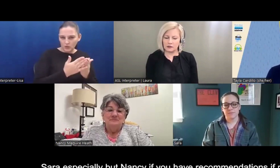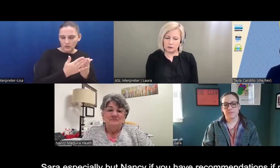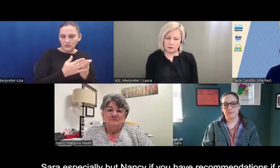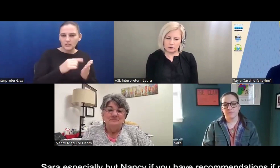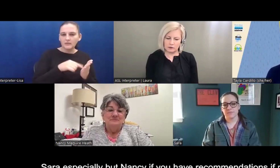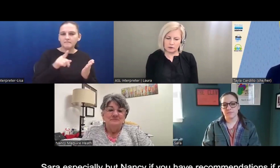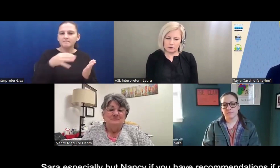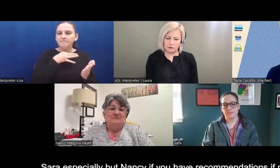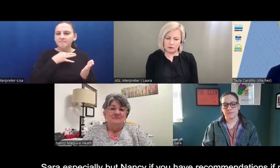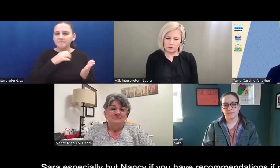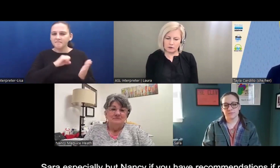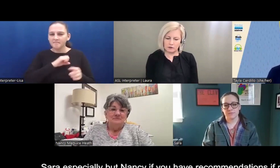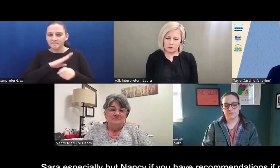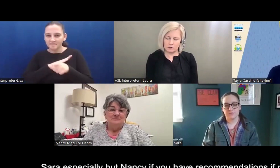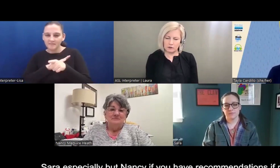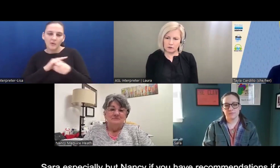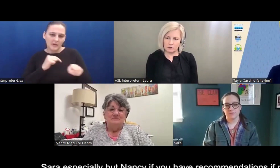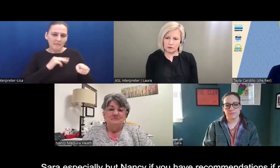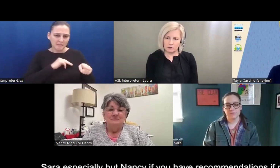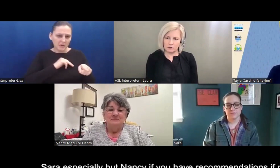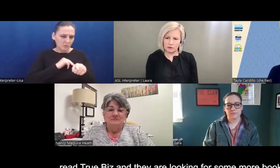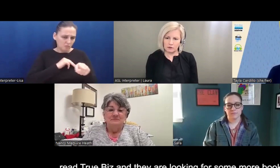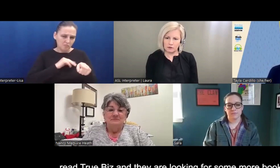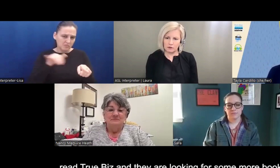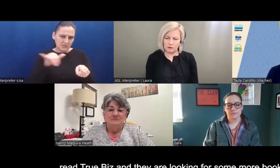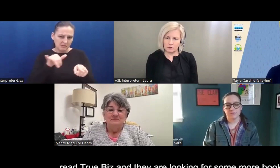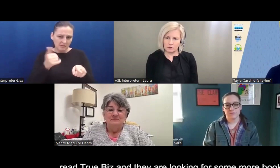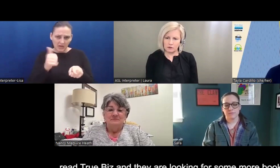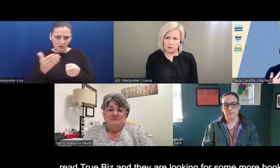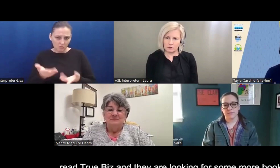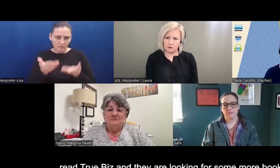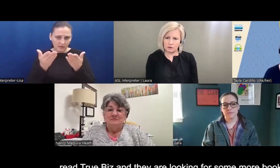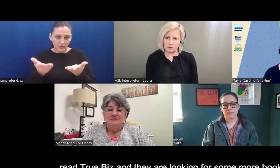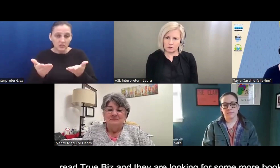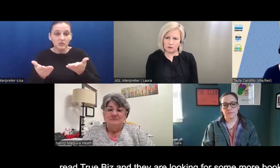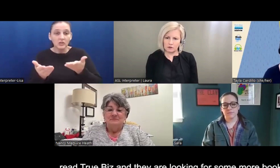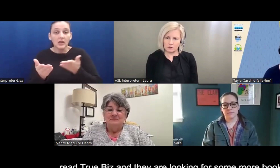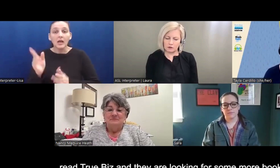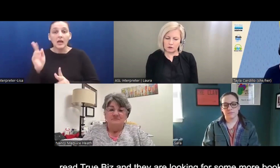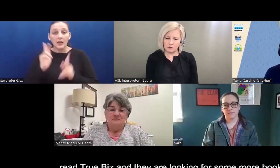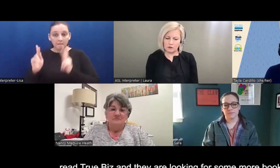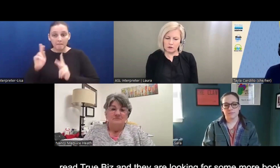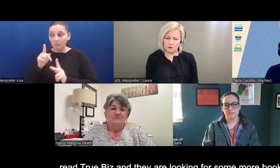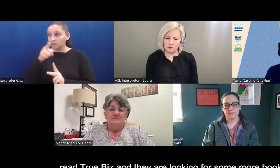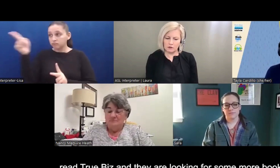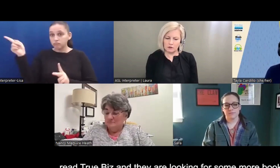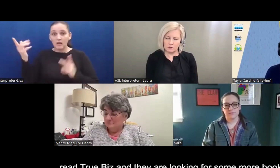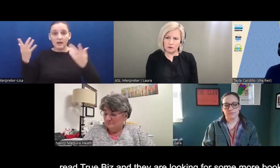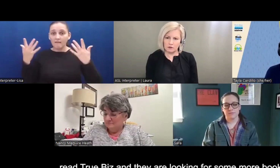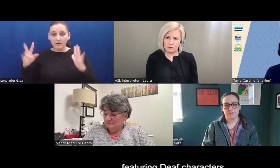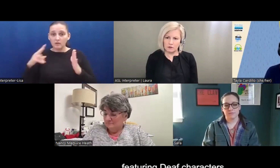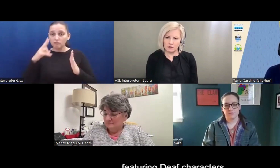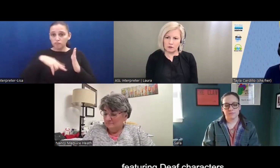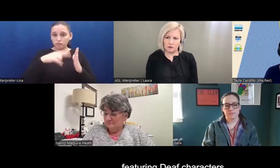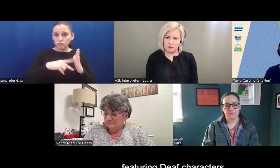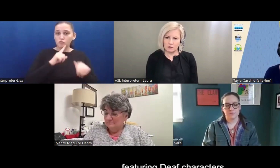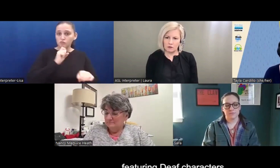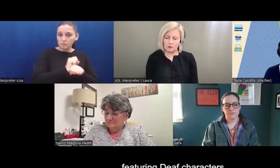Sarah especially, but Nancy, if you also have some recommendations. If people read True Biz